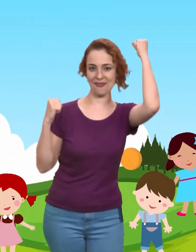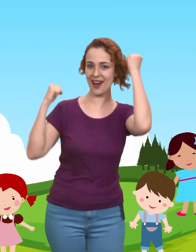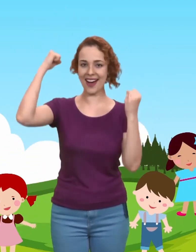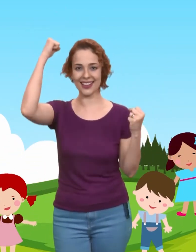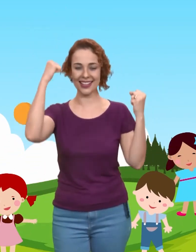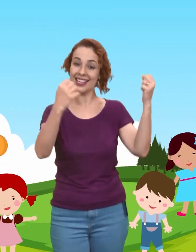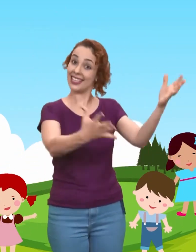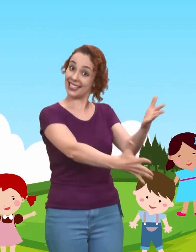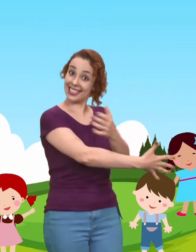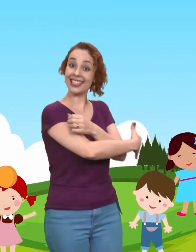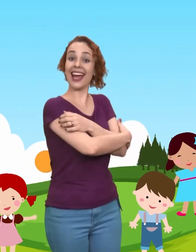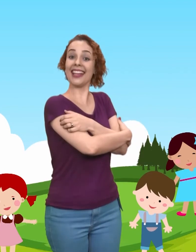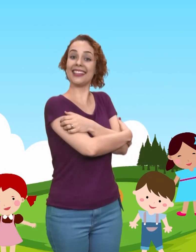fun together.